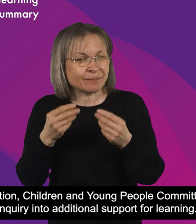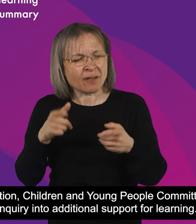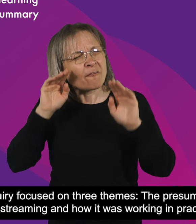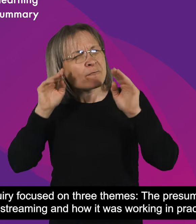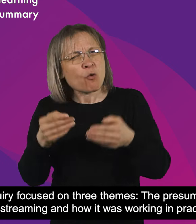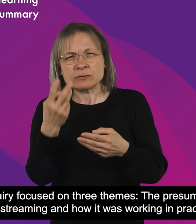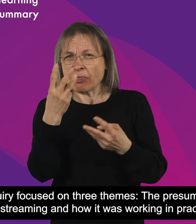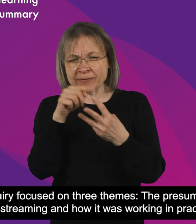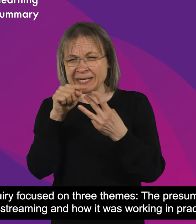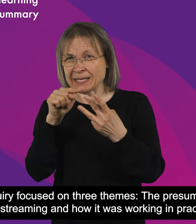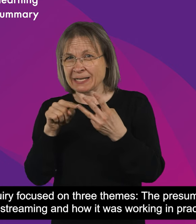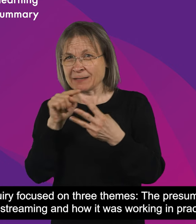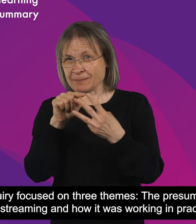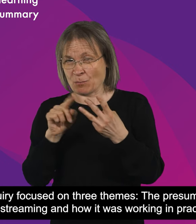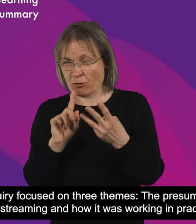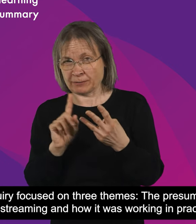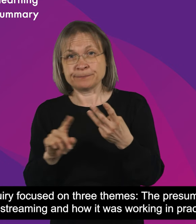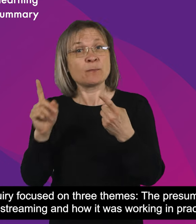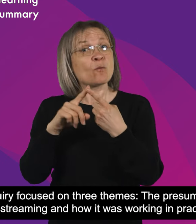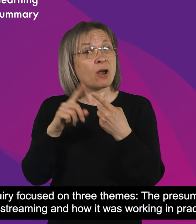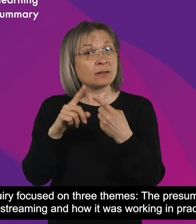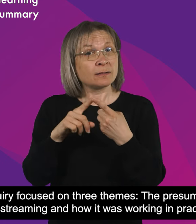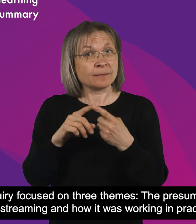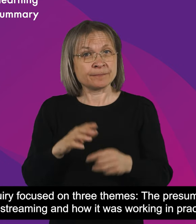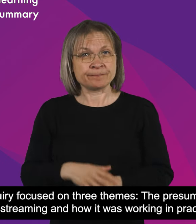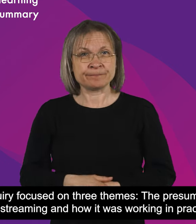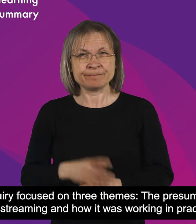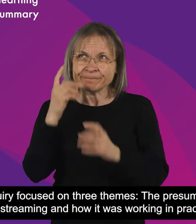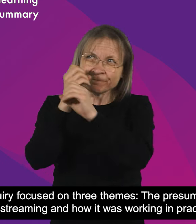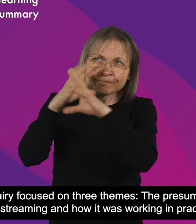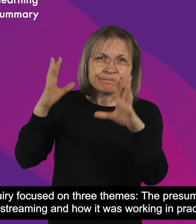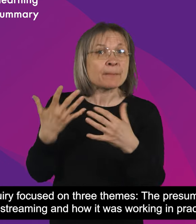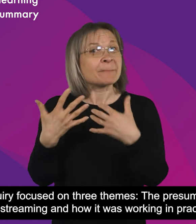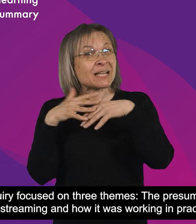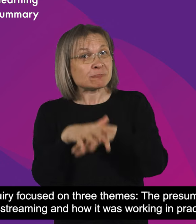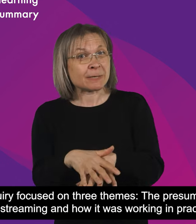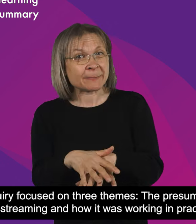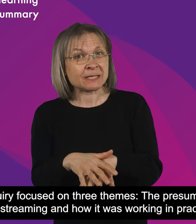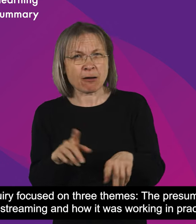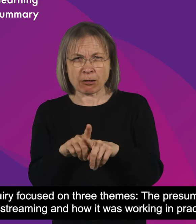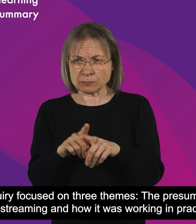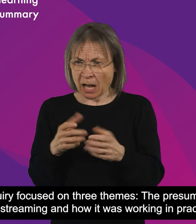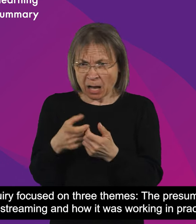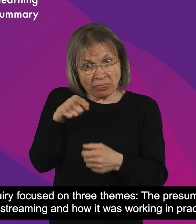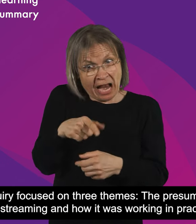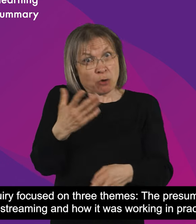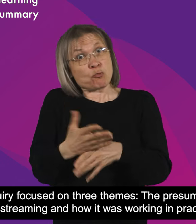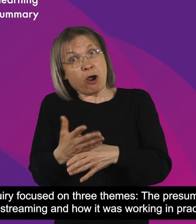The inquiry focused on three themes. The presumption of mainstreaming and how it was working in practice.